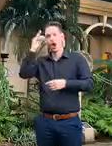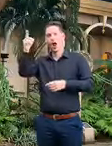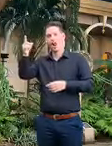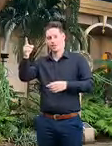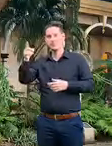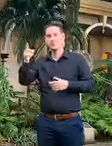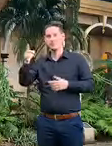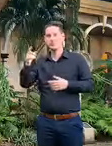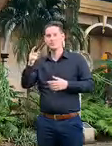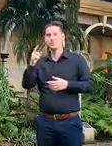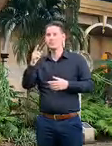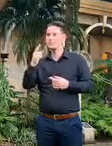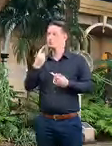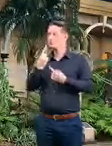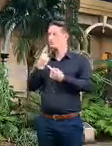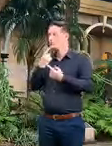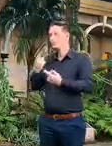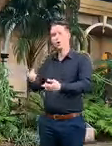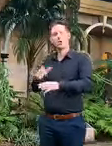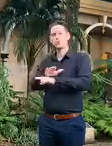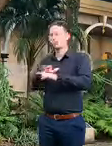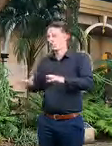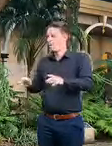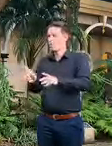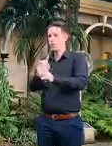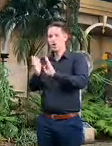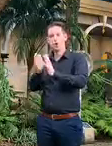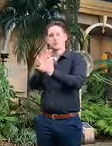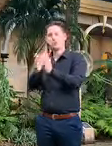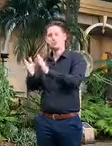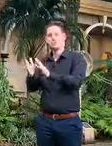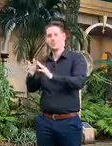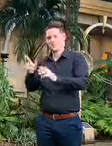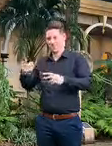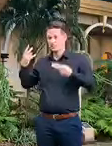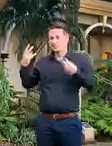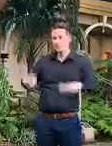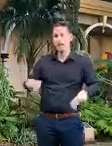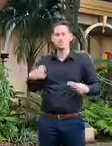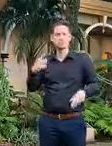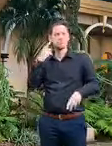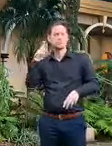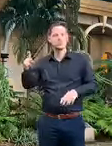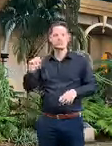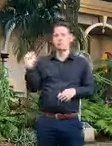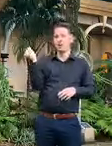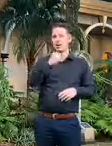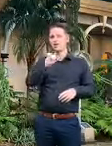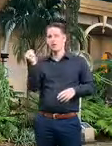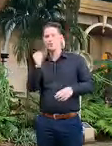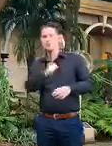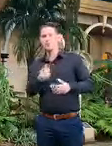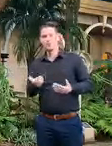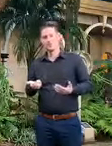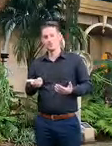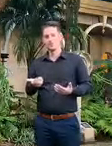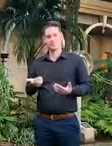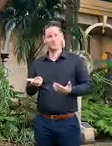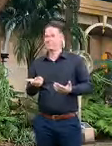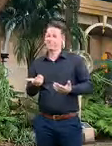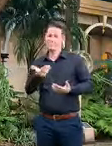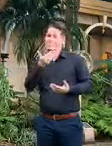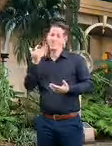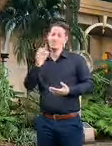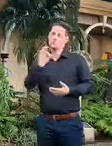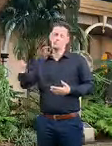where people were told not to have close contact and they're all dancing and karaoke doing karaoke and everything like now